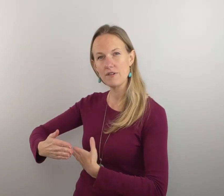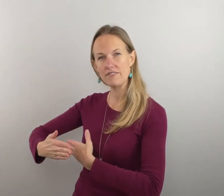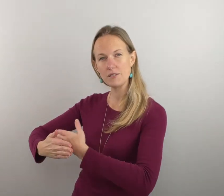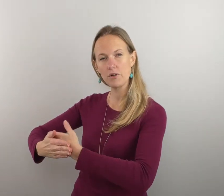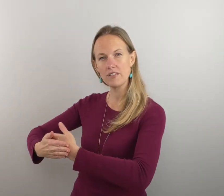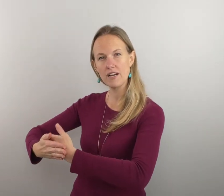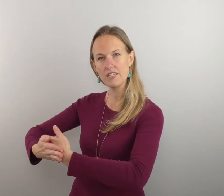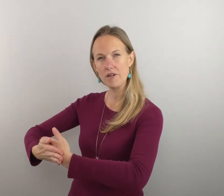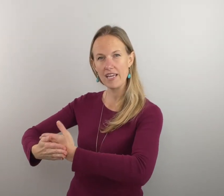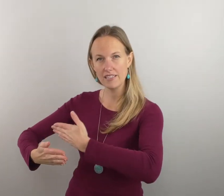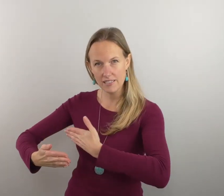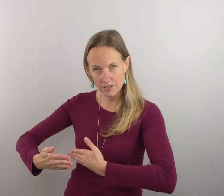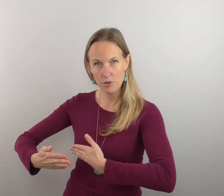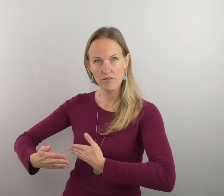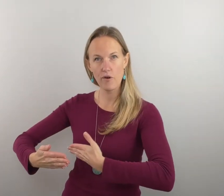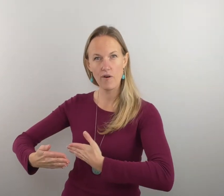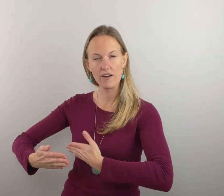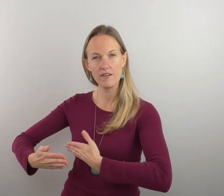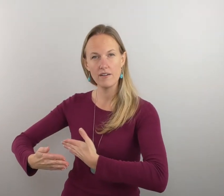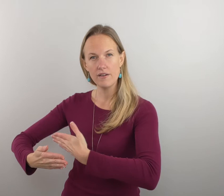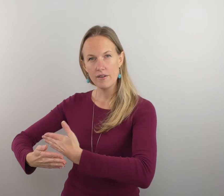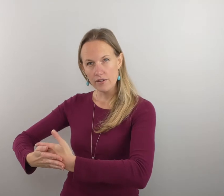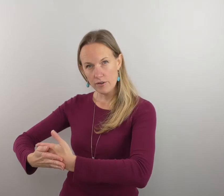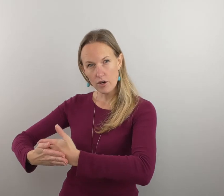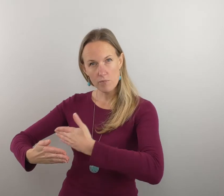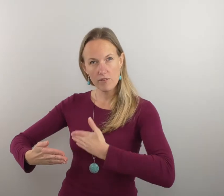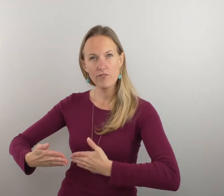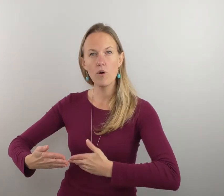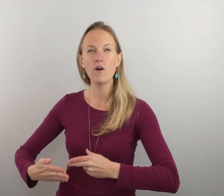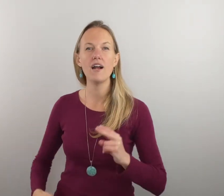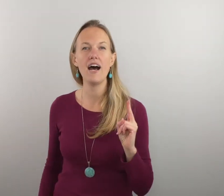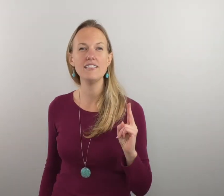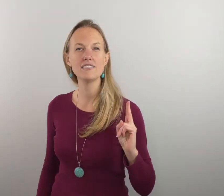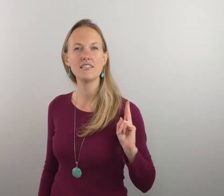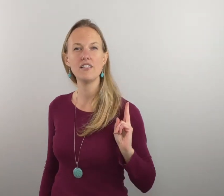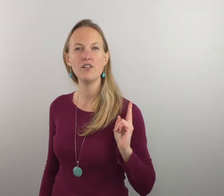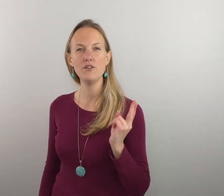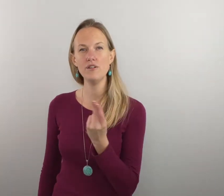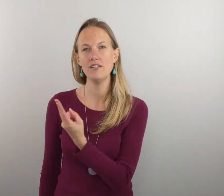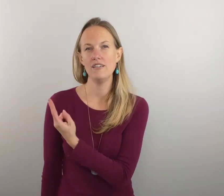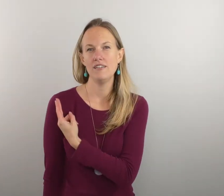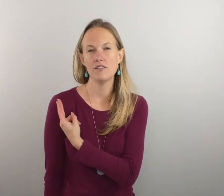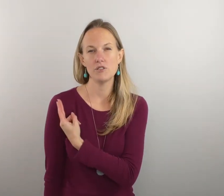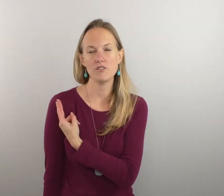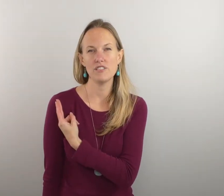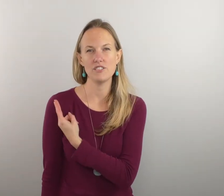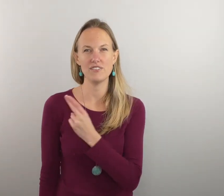reference point your non-dominant hand and you show before you go before us a you from shoulder to shoulder